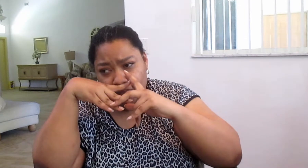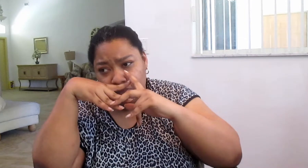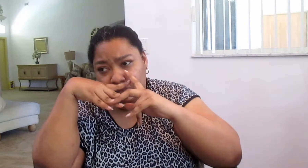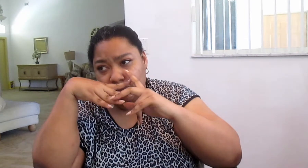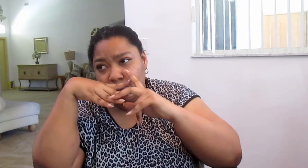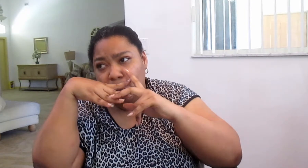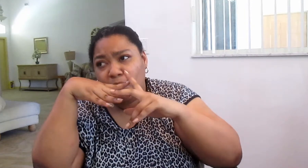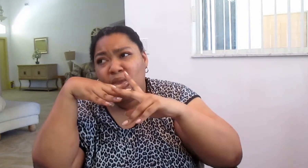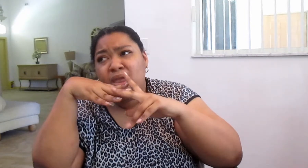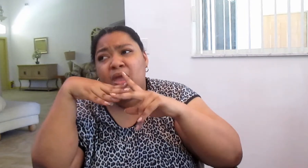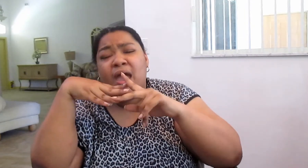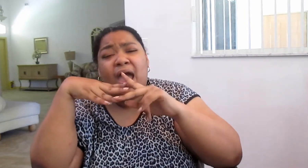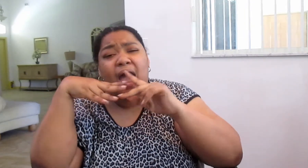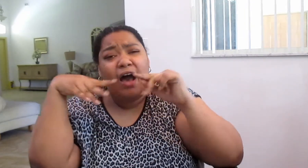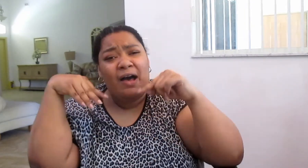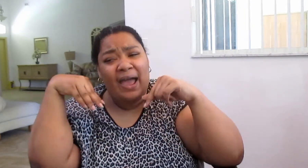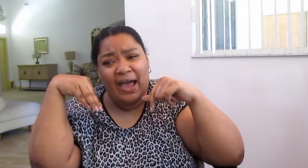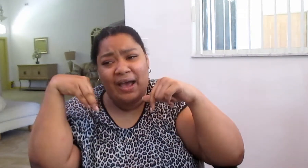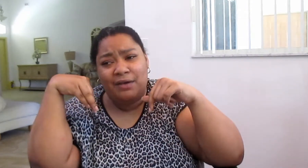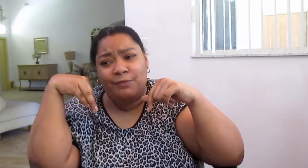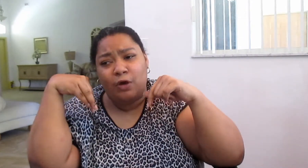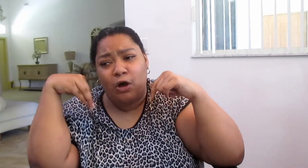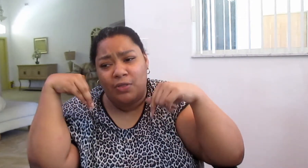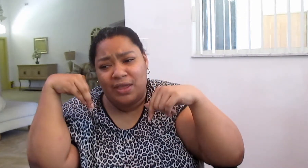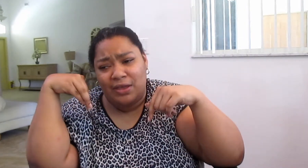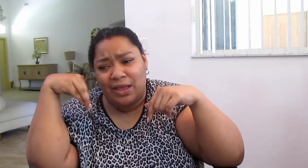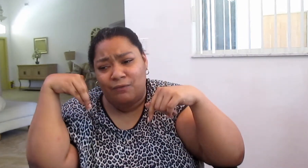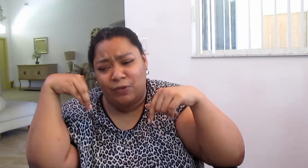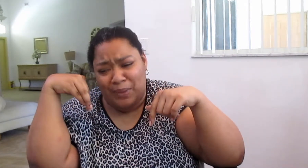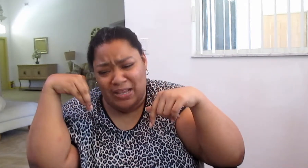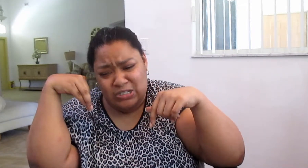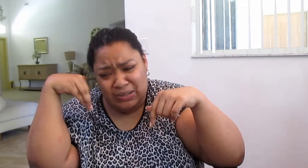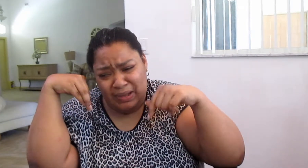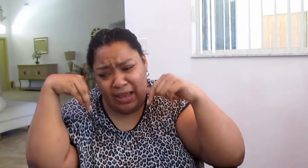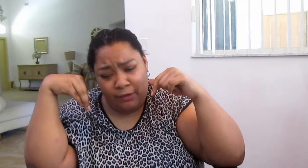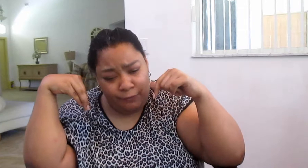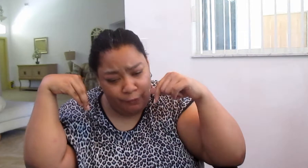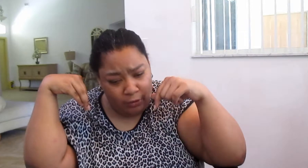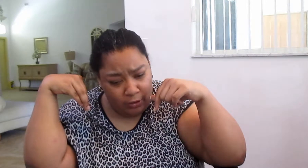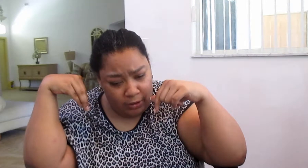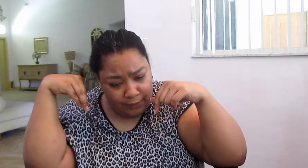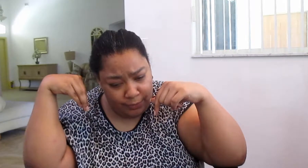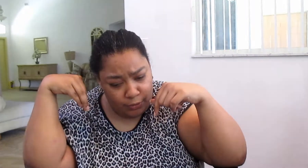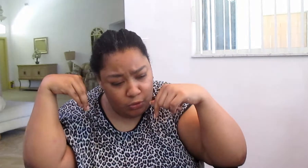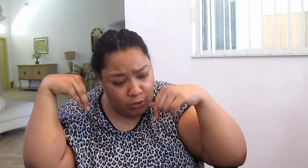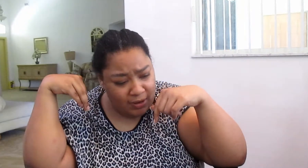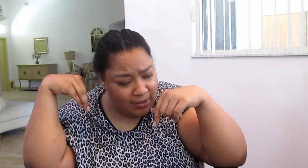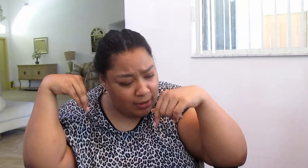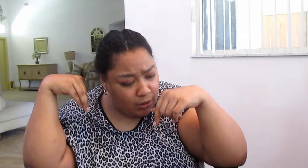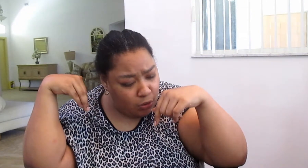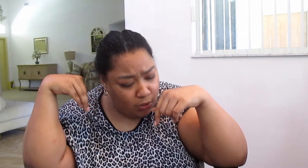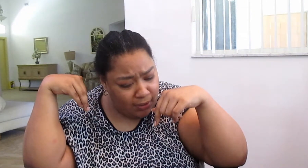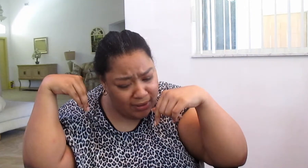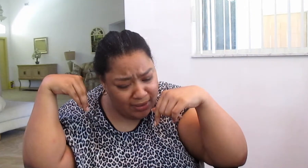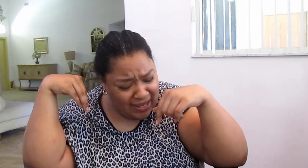I'll have all the information for Laura, Laura Lee,